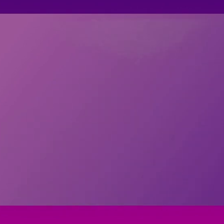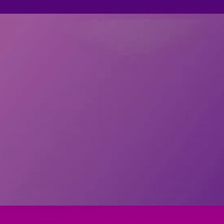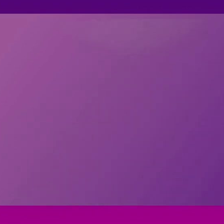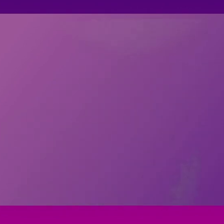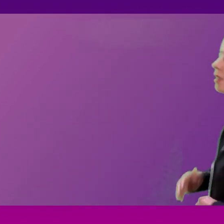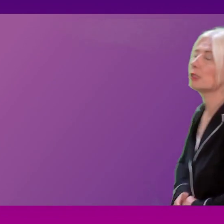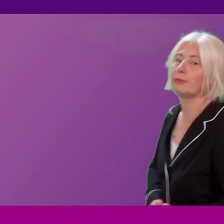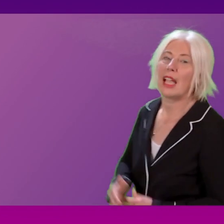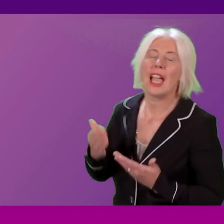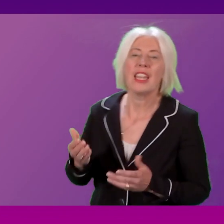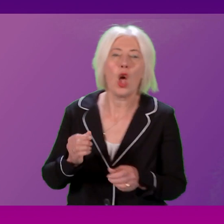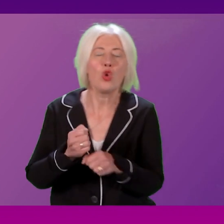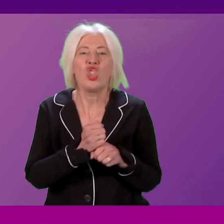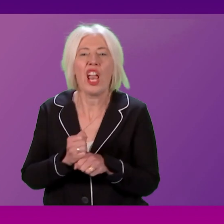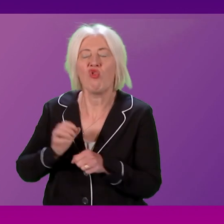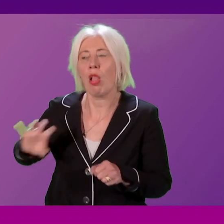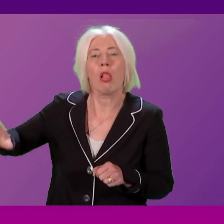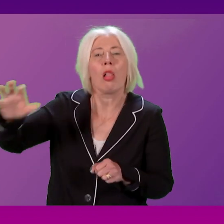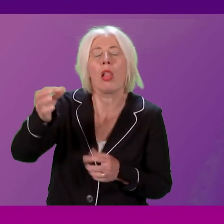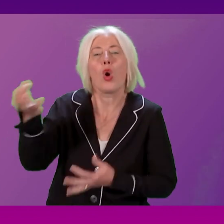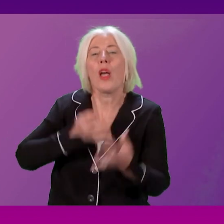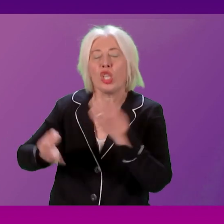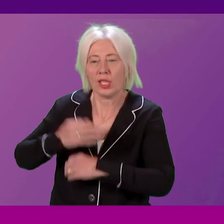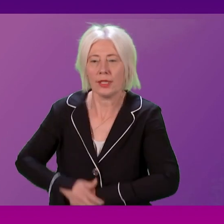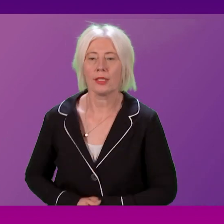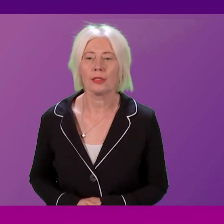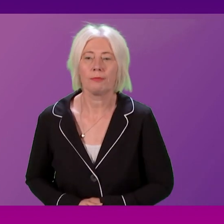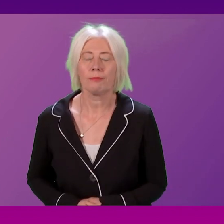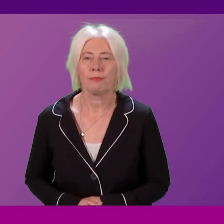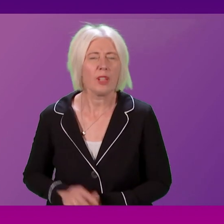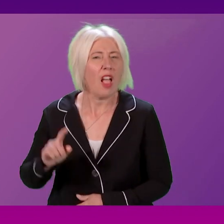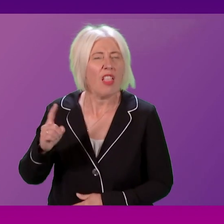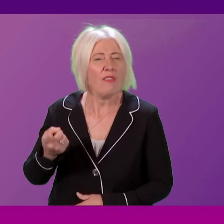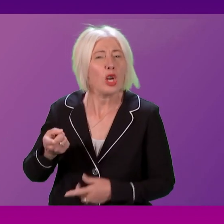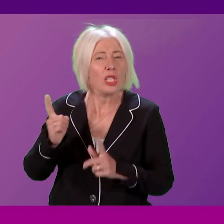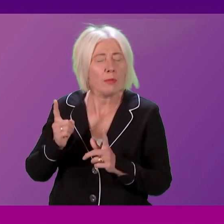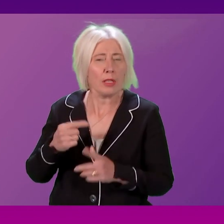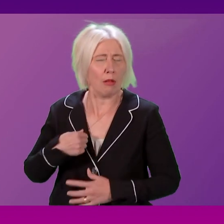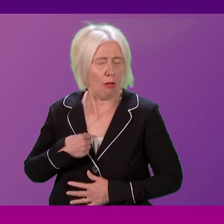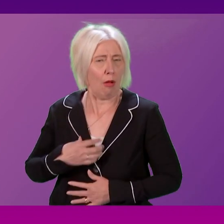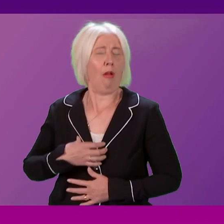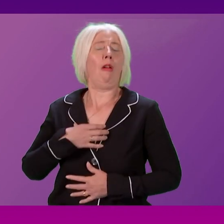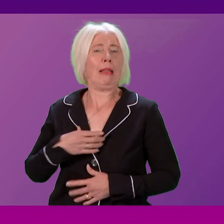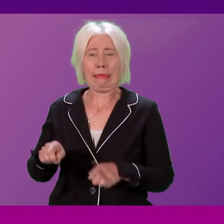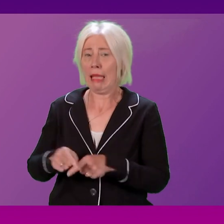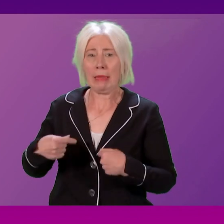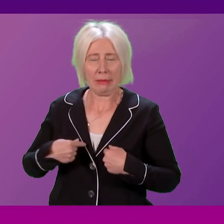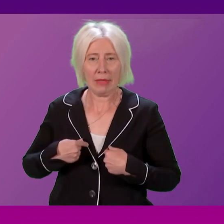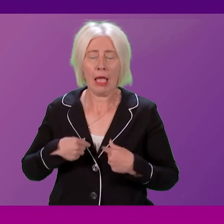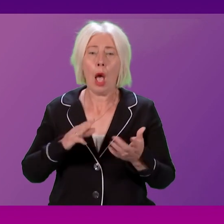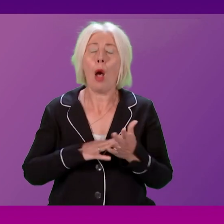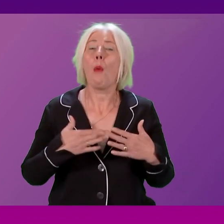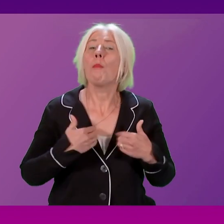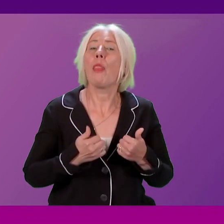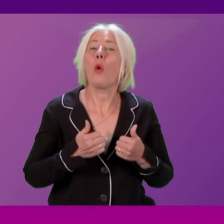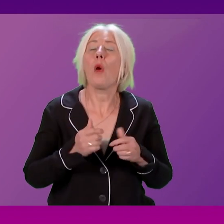call Claire Adamson. Thank you very much, Presiding Officer. Does the First Minister share my dismay that Motherwell Concert Hall